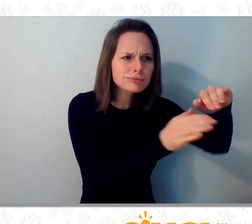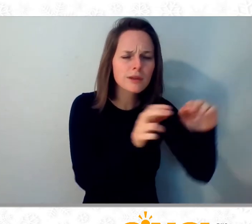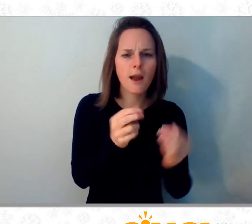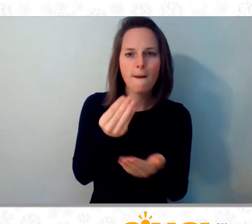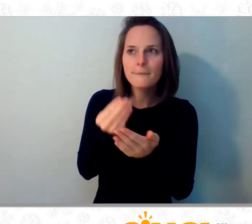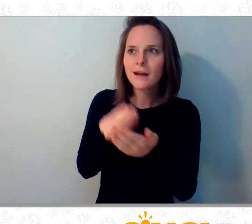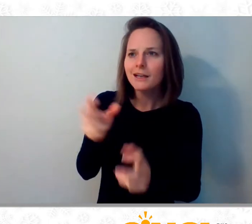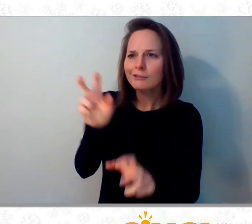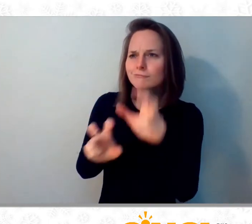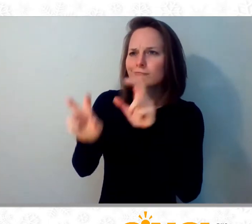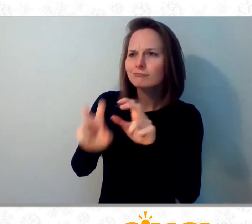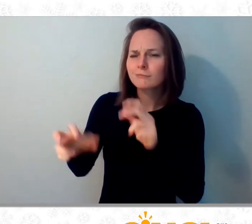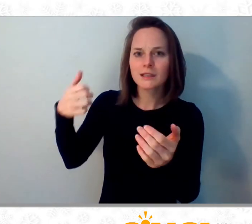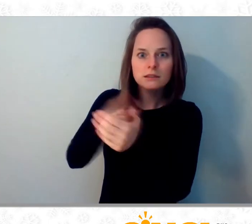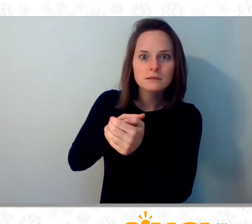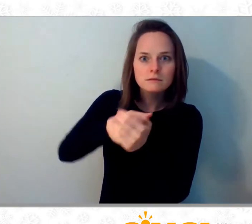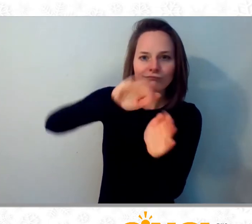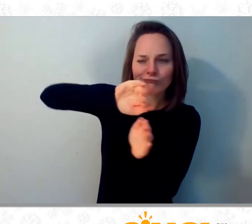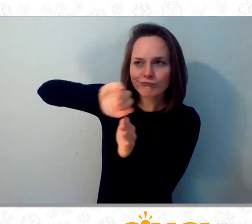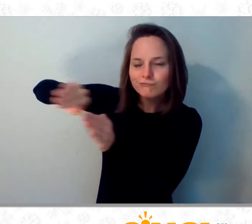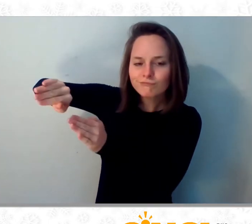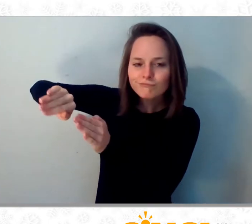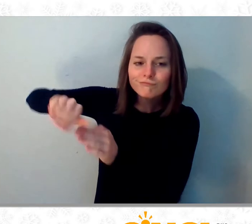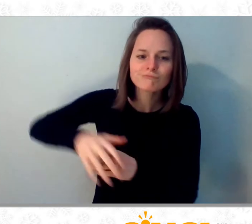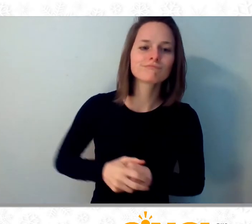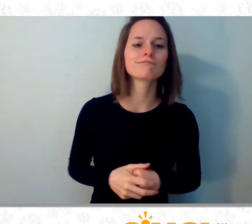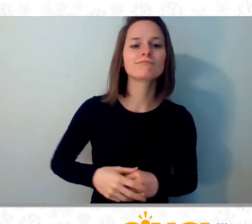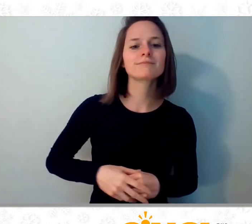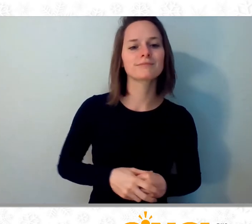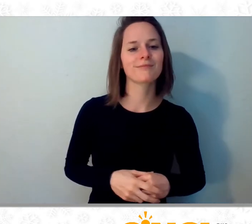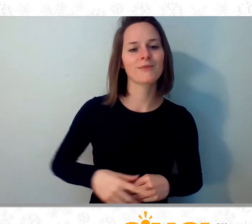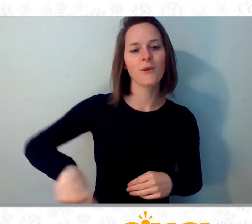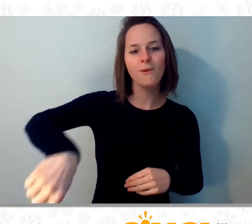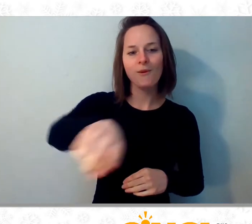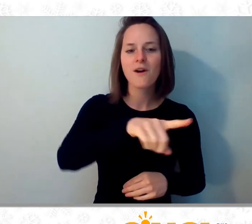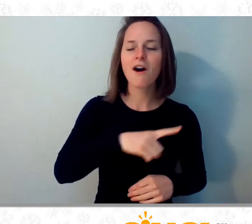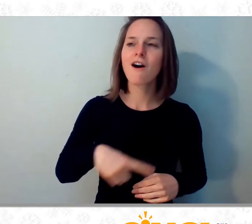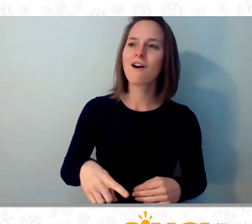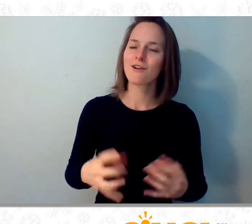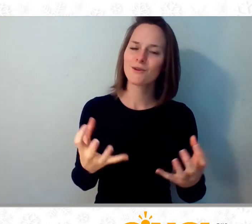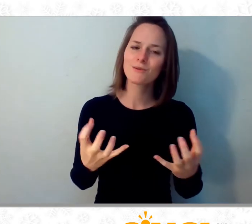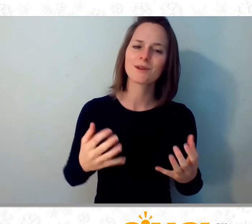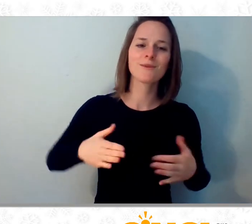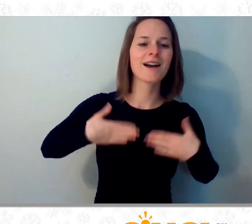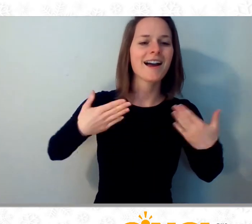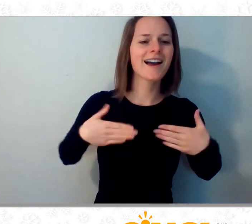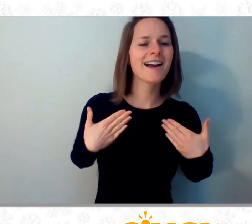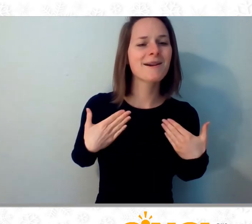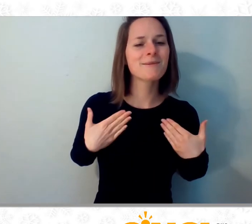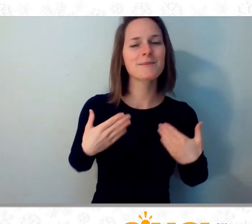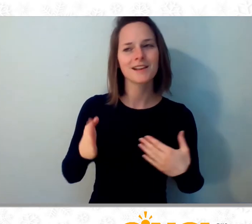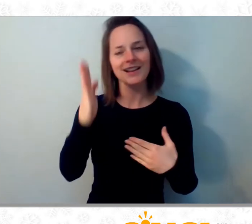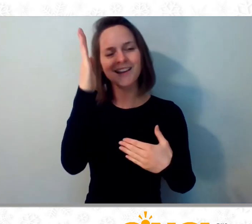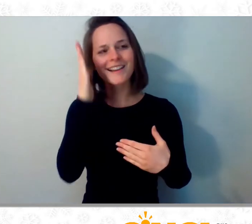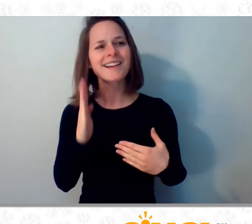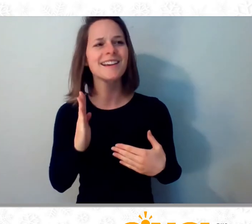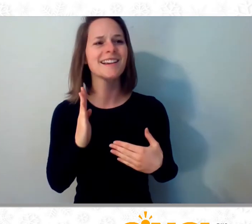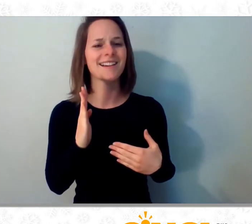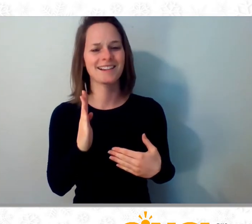markets crash So here we are your neighbors for this impromptu bash Love and joy come to you, and